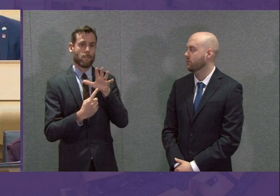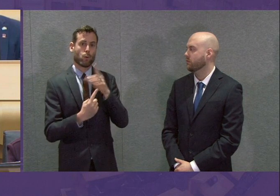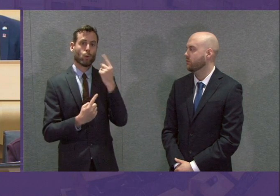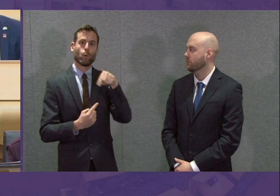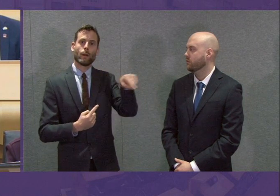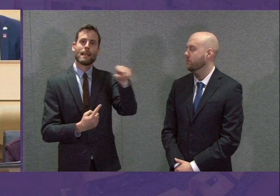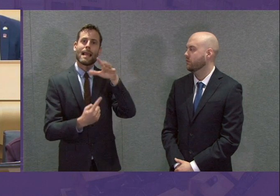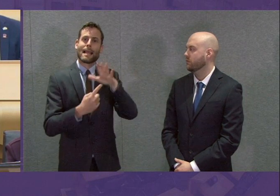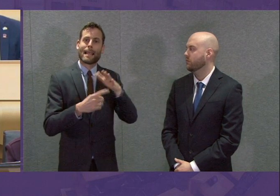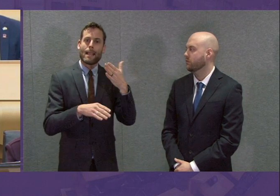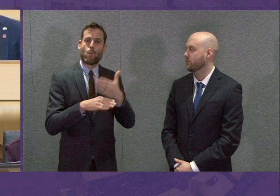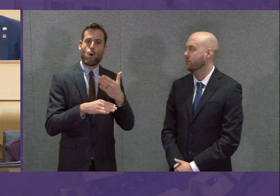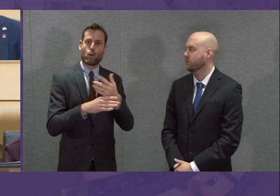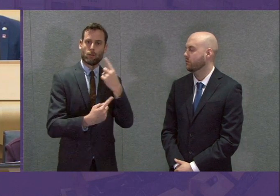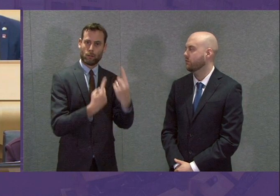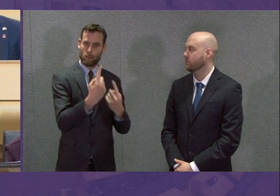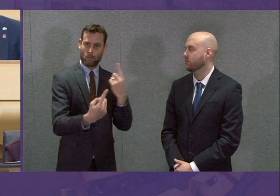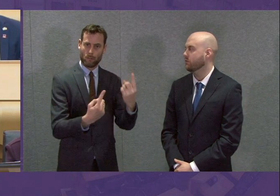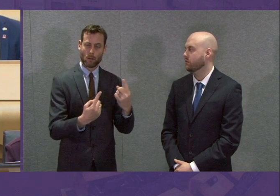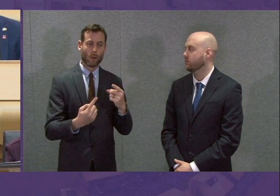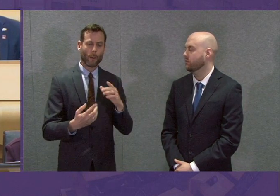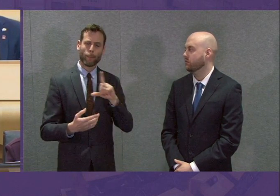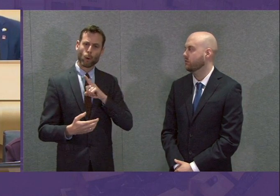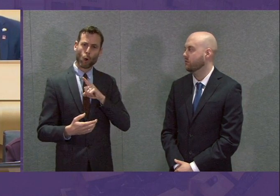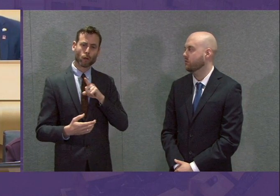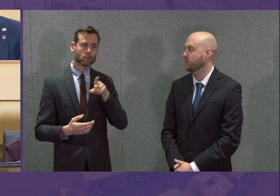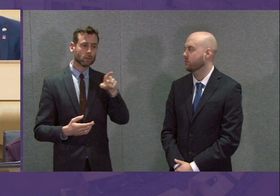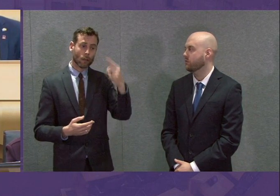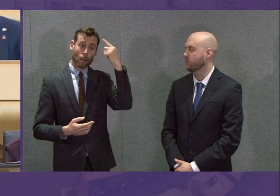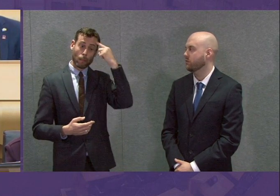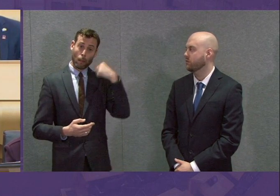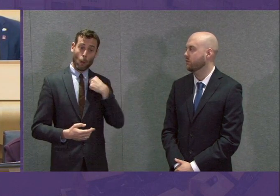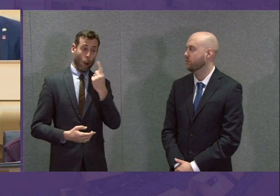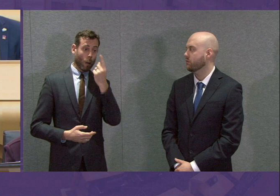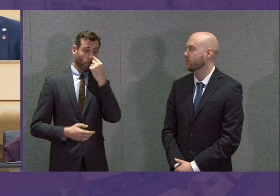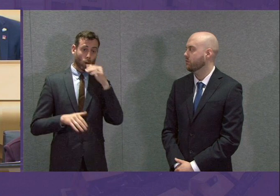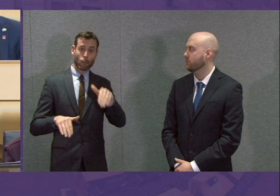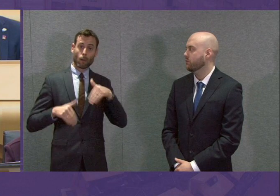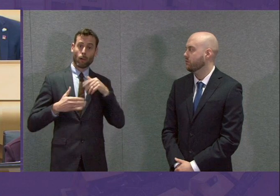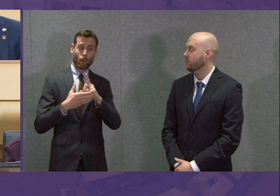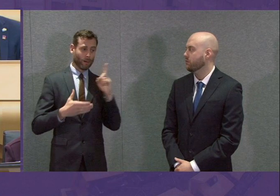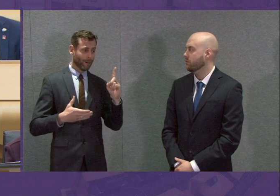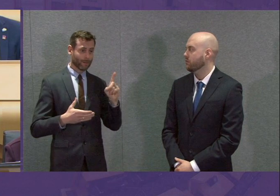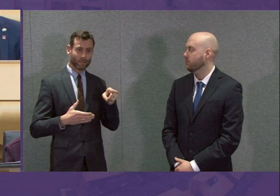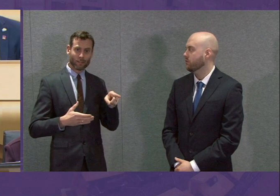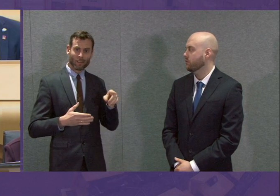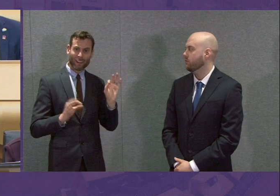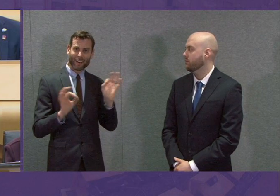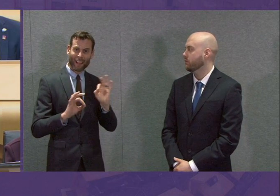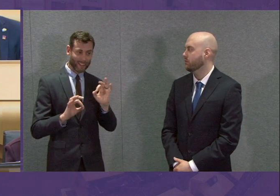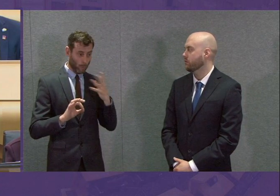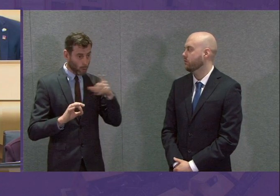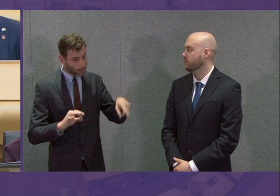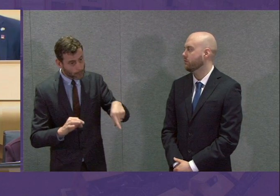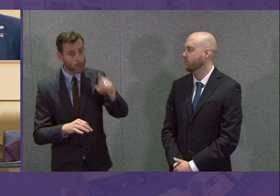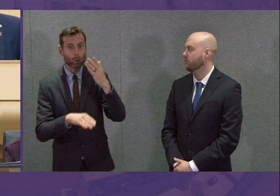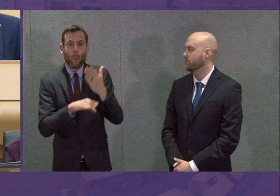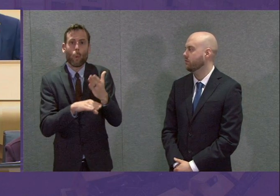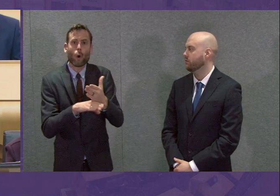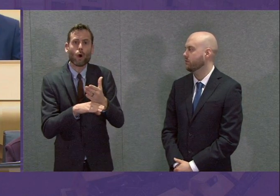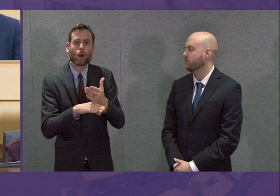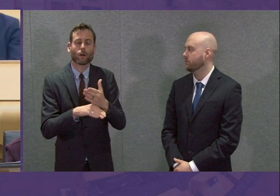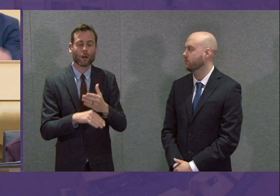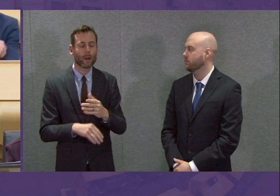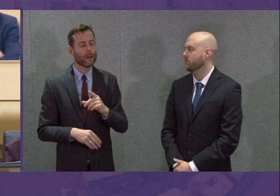not isolating unnecessarily and that we can keep that workforce as intact as possible. But as I have said already today,